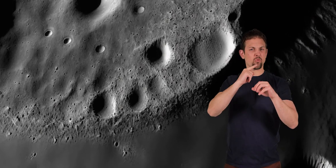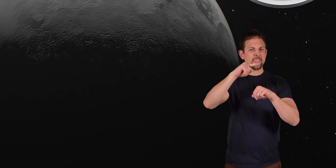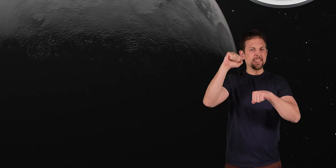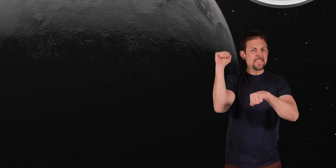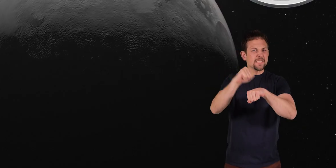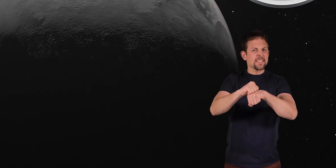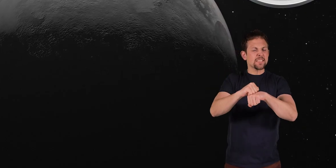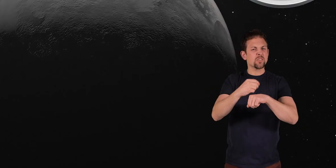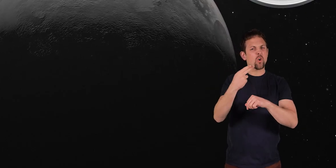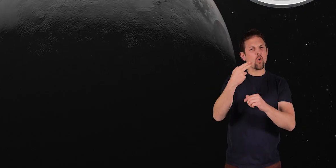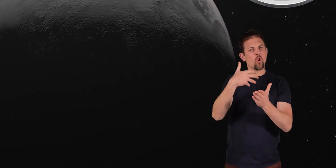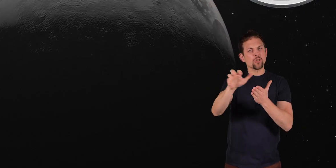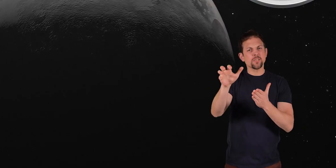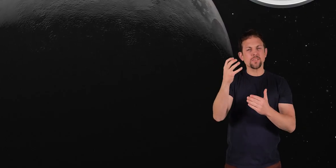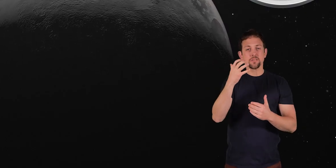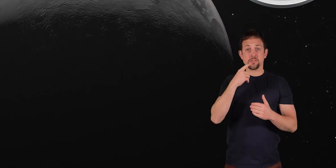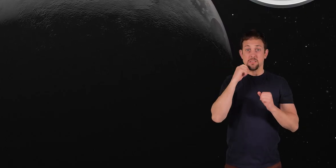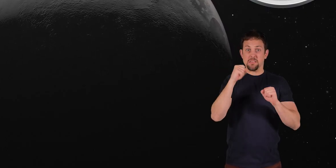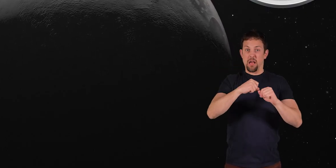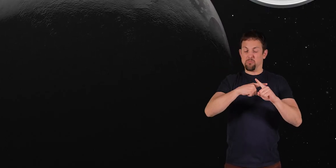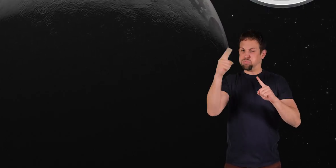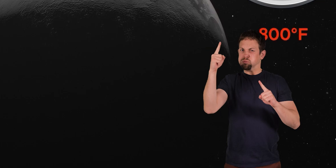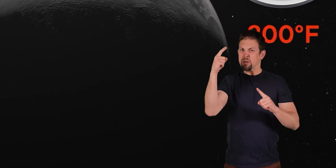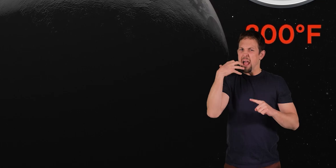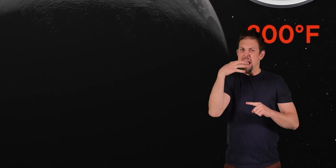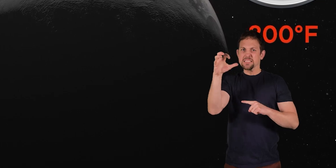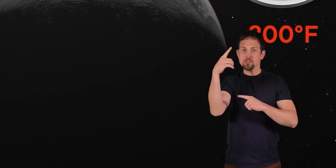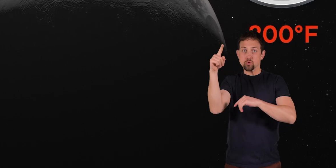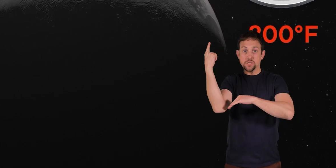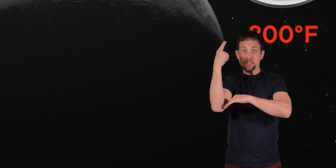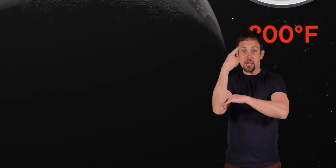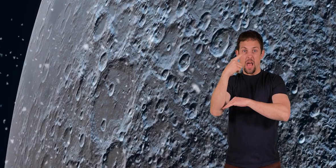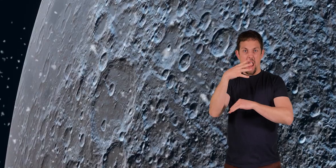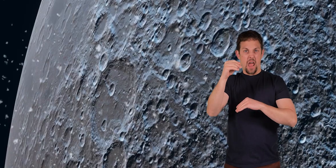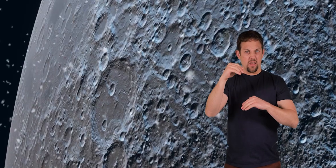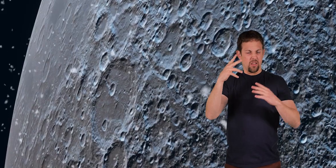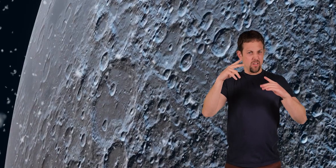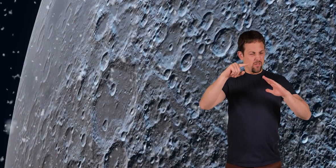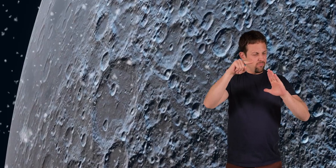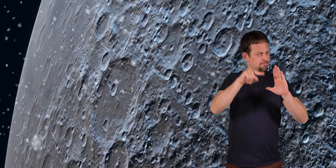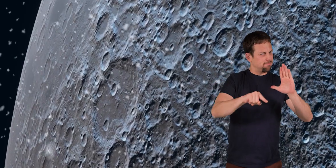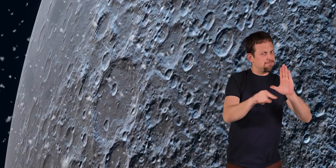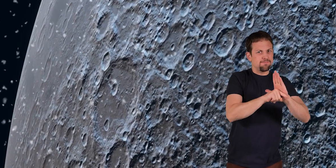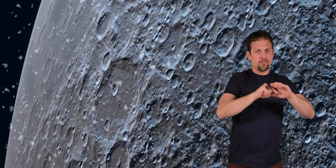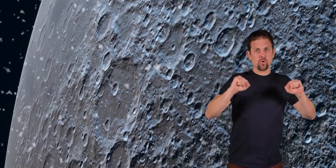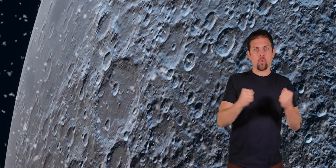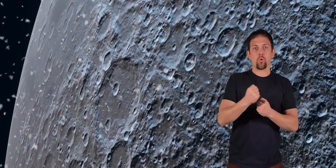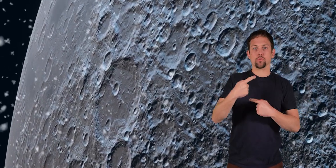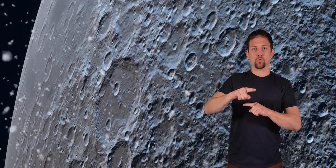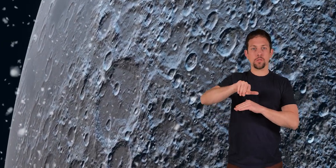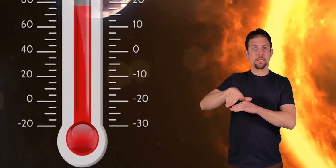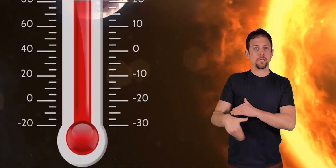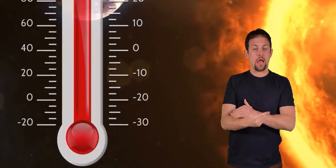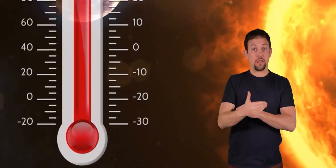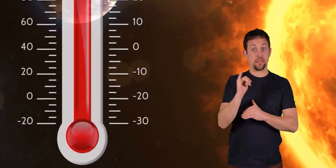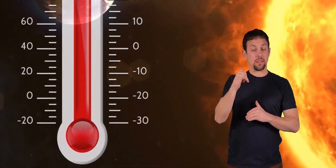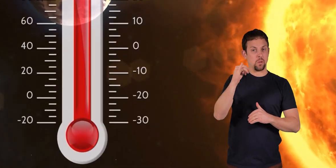with temperatures that can swing from extremely hot during the day to freezing cold at night. These intense